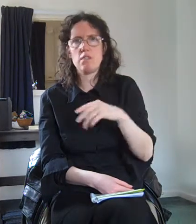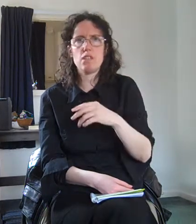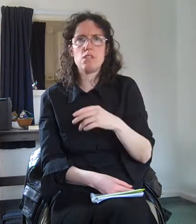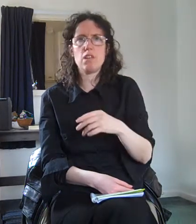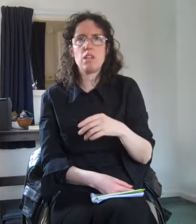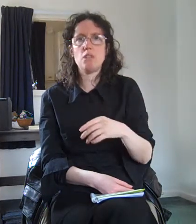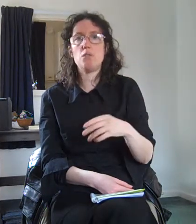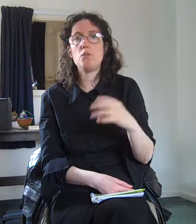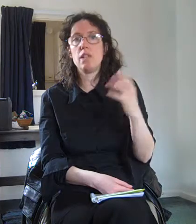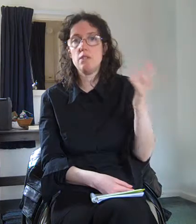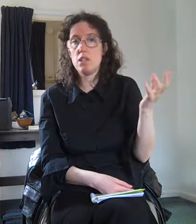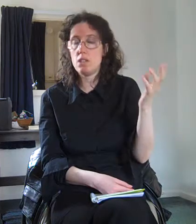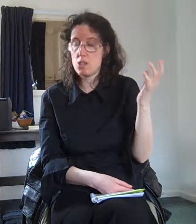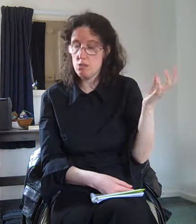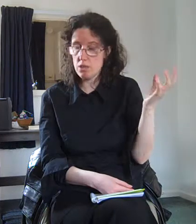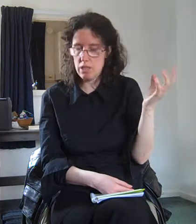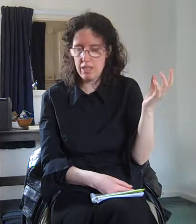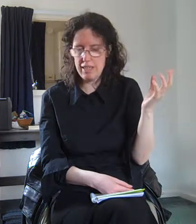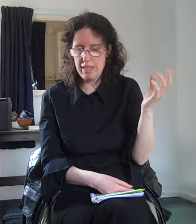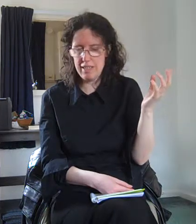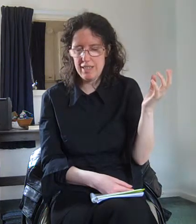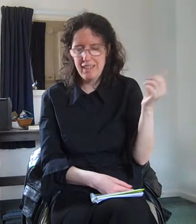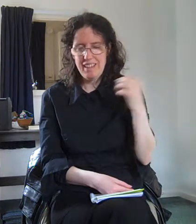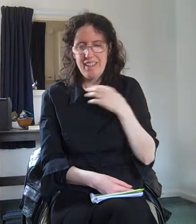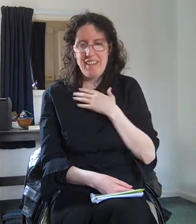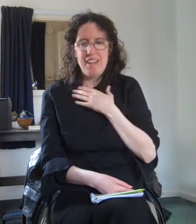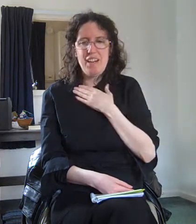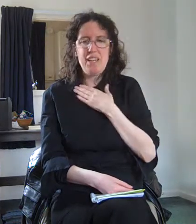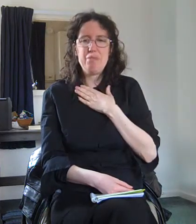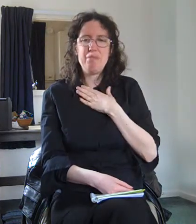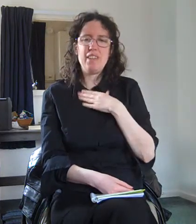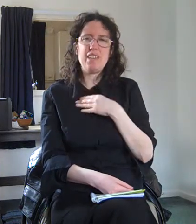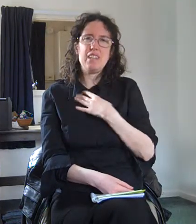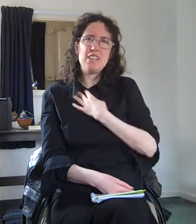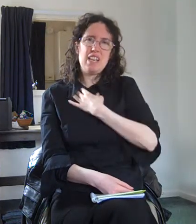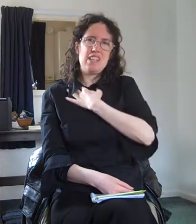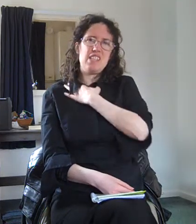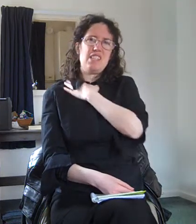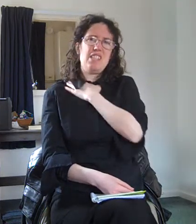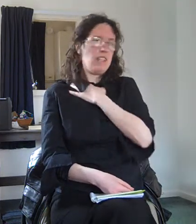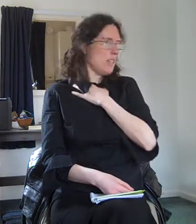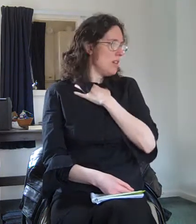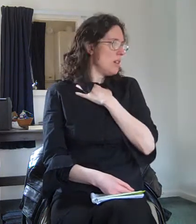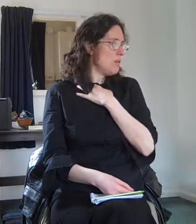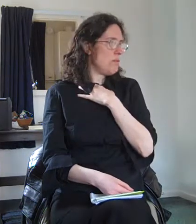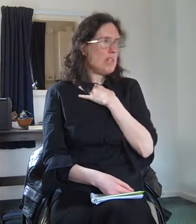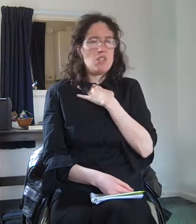bit of eye strain or even that you're short-sighted the other test which